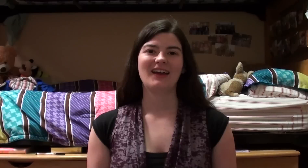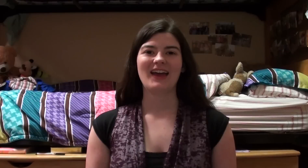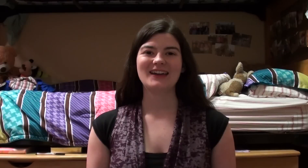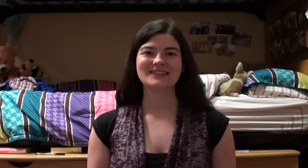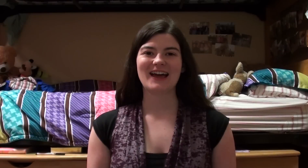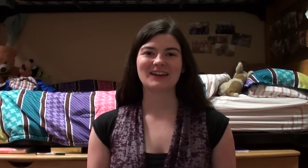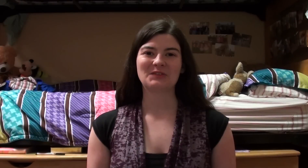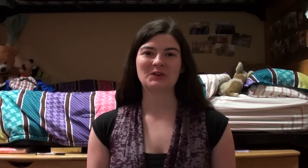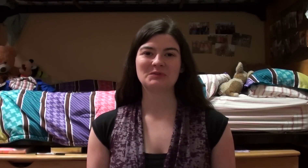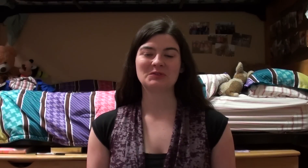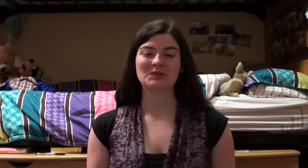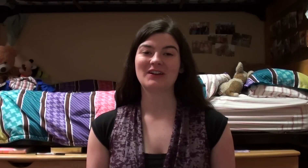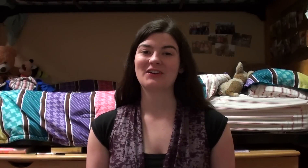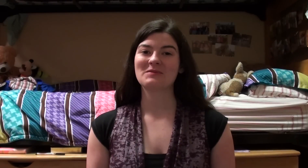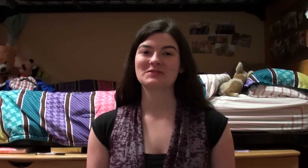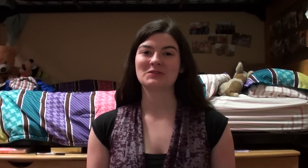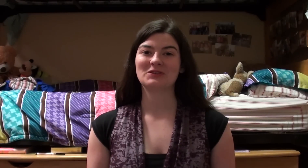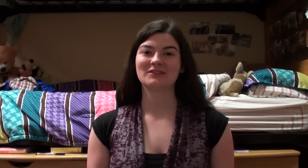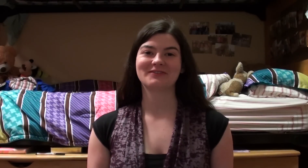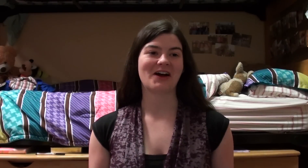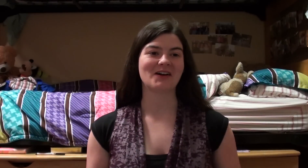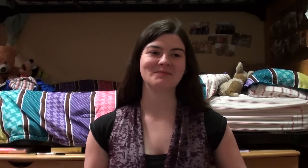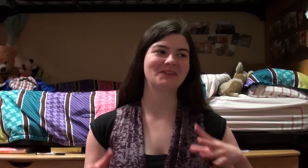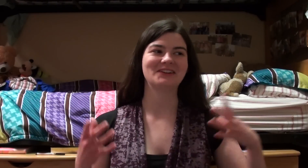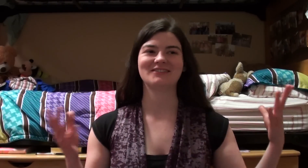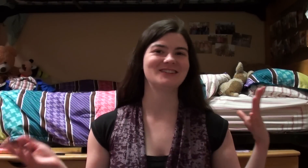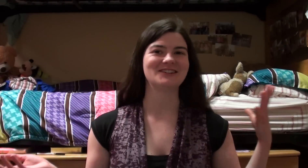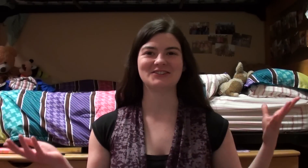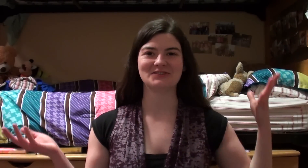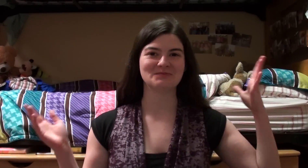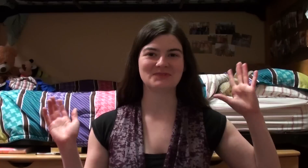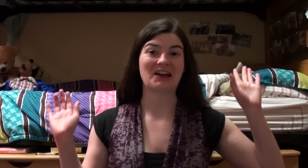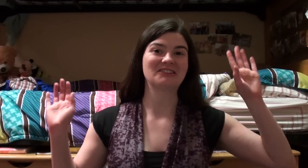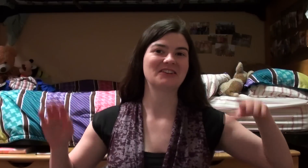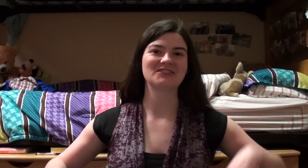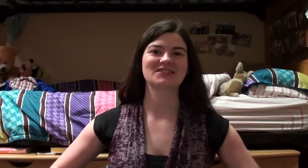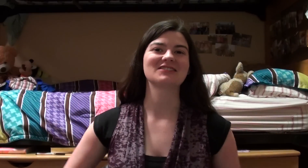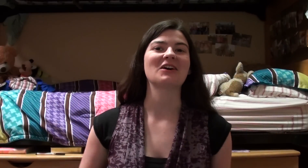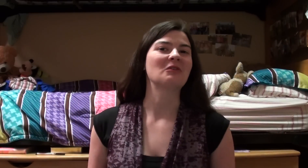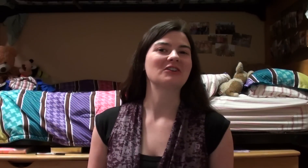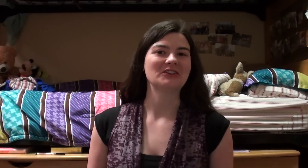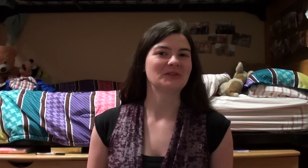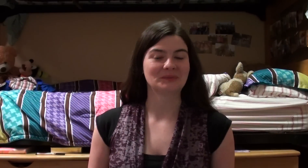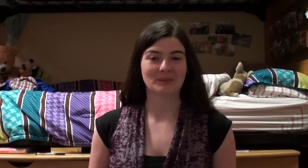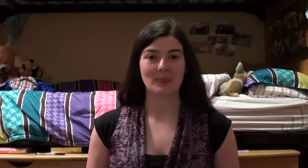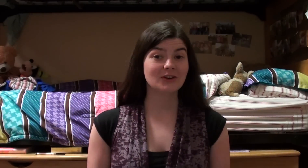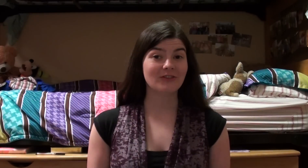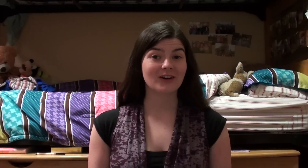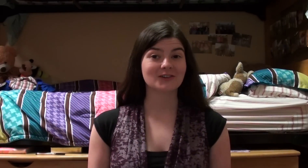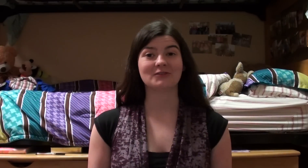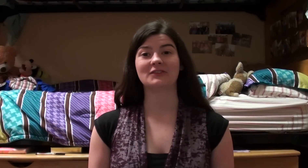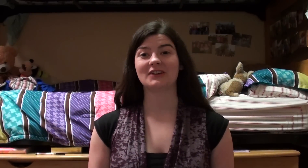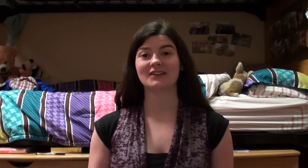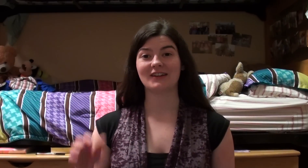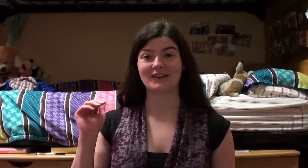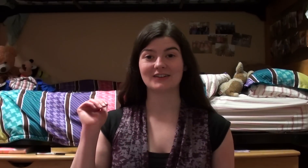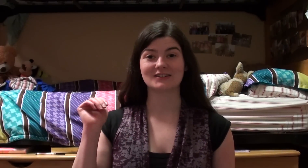Hey Zach, and welcome to another episode of I'm Gonna Teach You Sign Language Cause I Want To. So far, we've done the letters